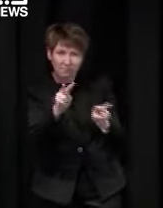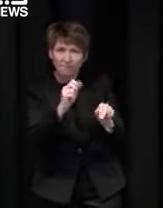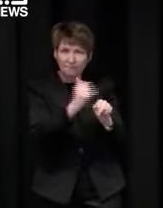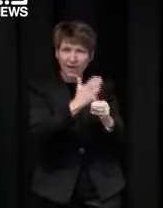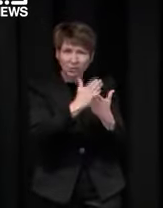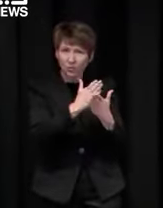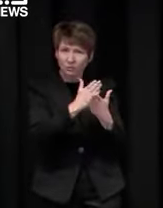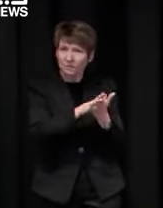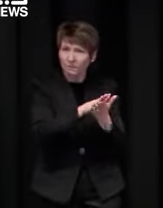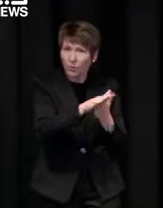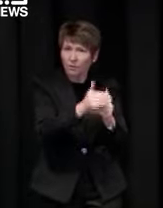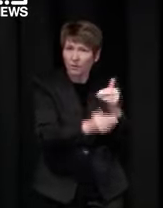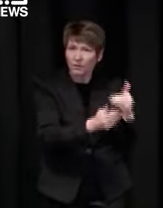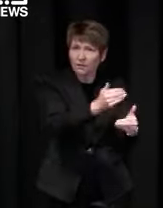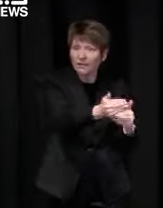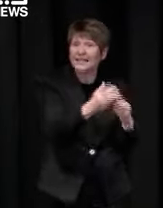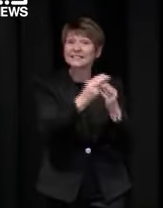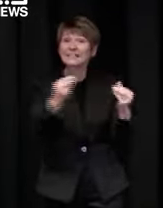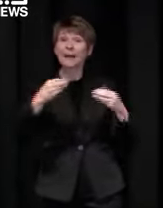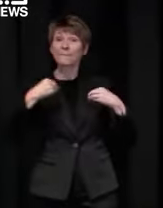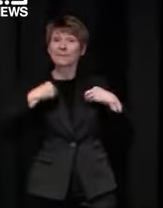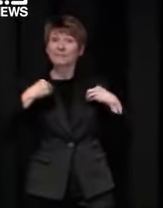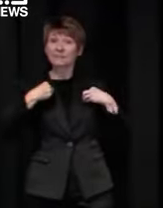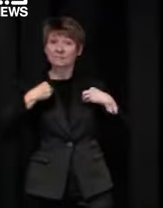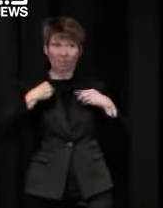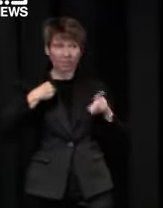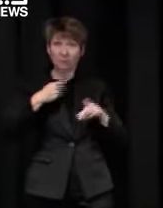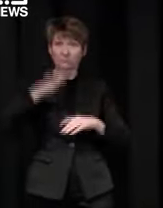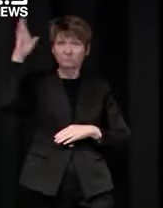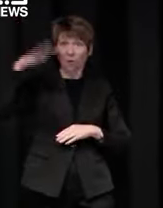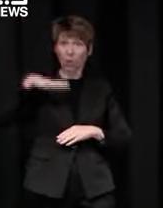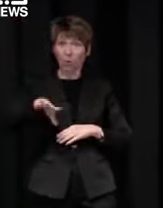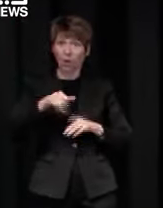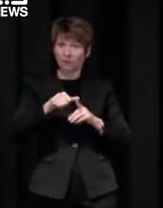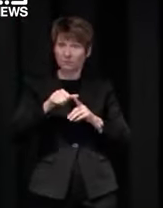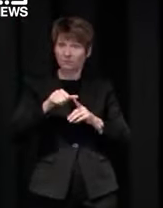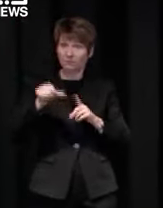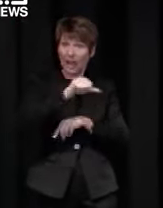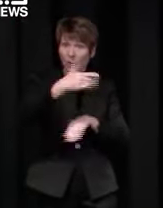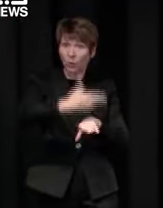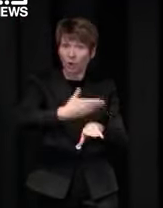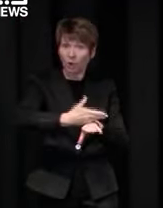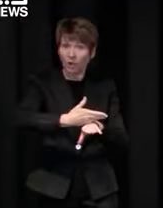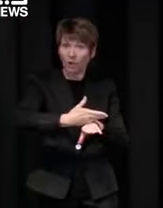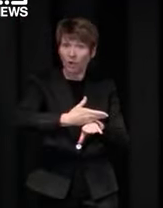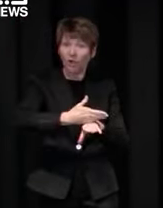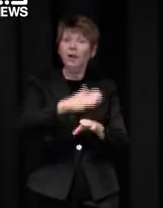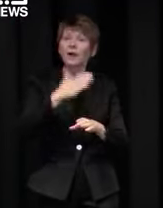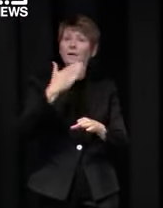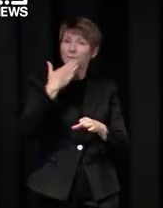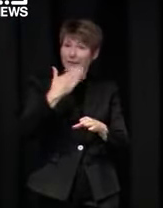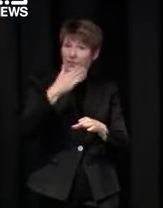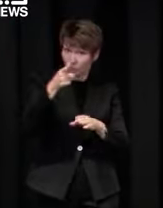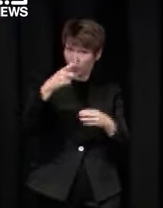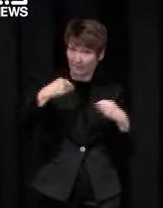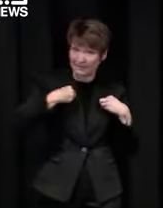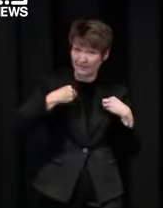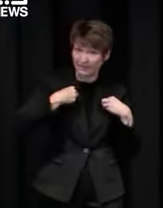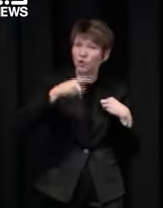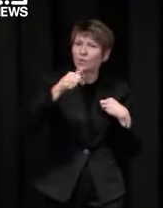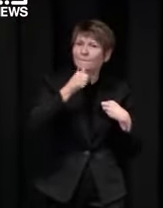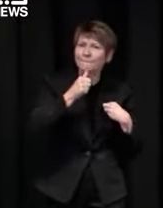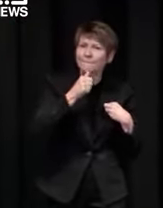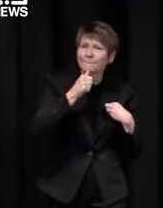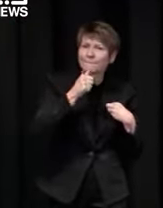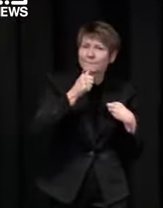participate in the trials we are encouraging you to get in touch with your peak body so you know if you're a pub you